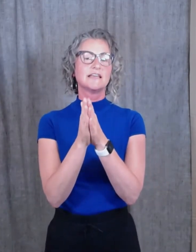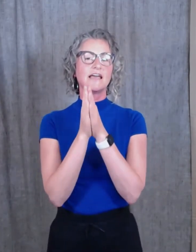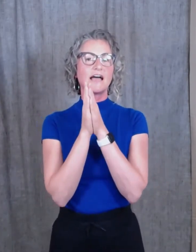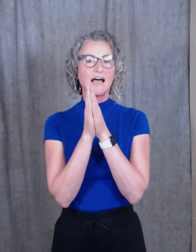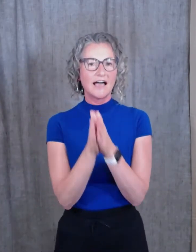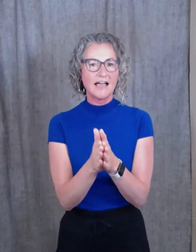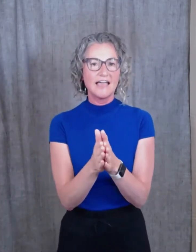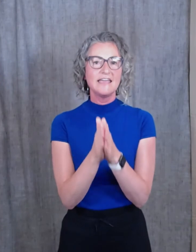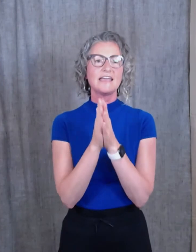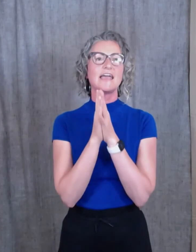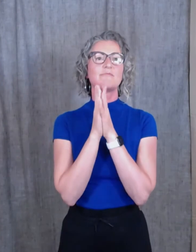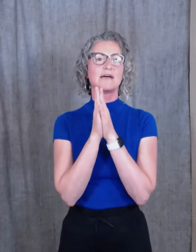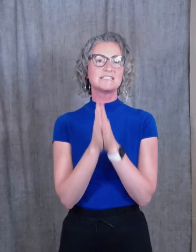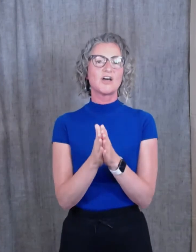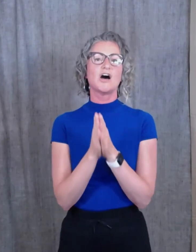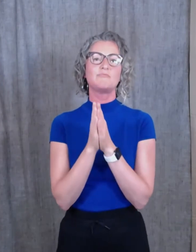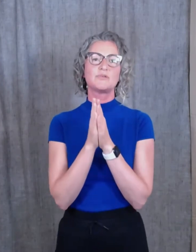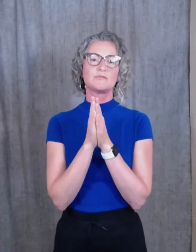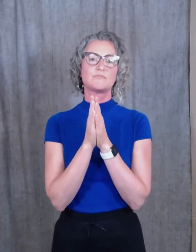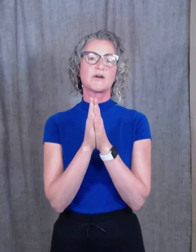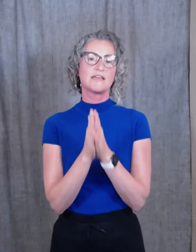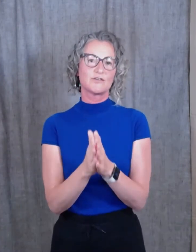I am my top priority.